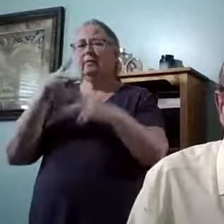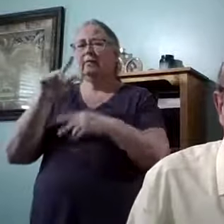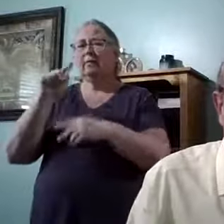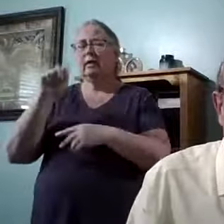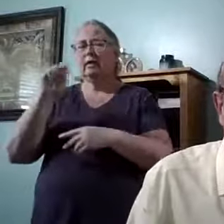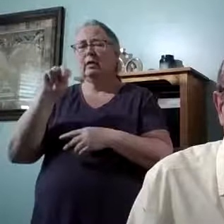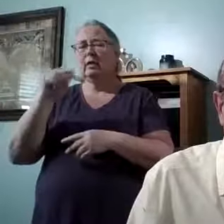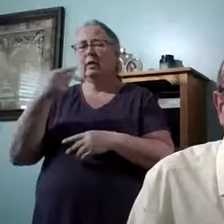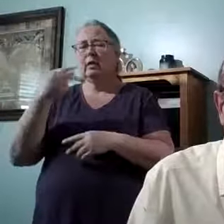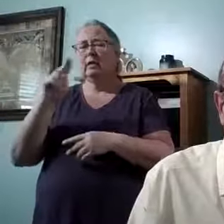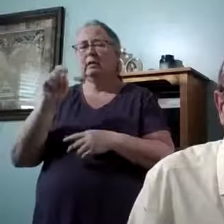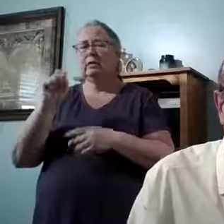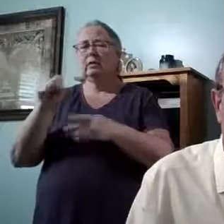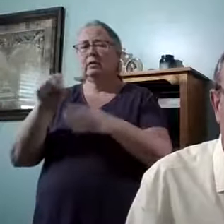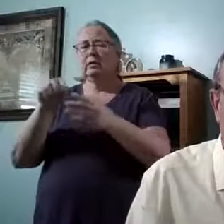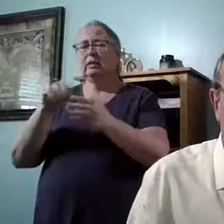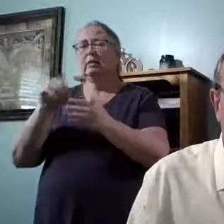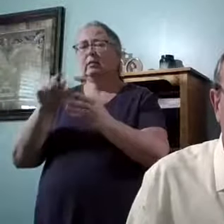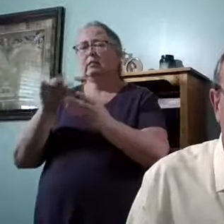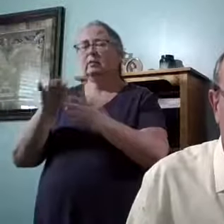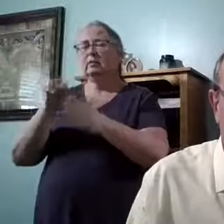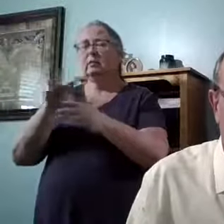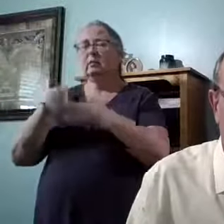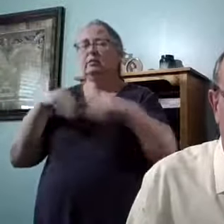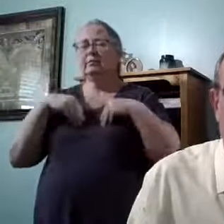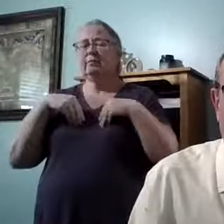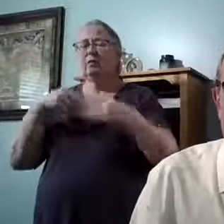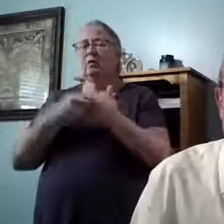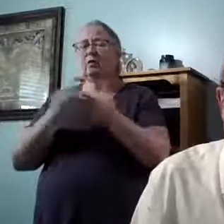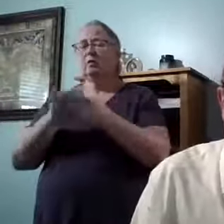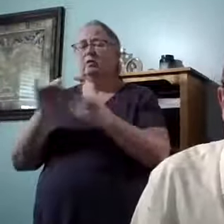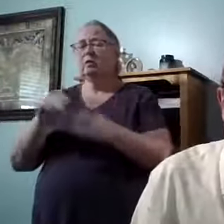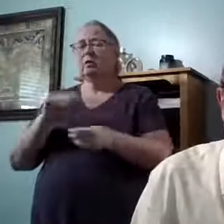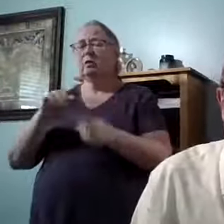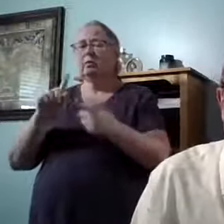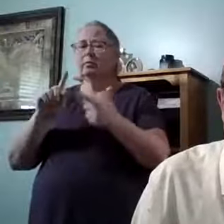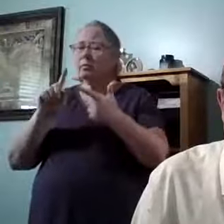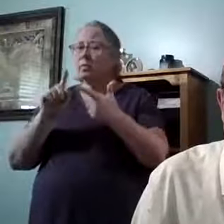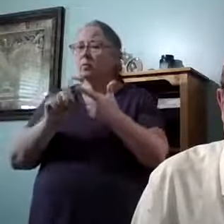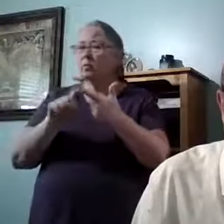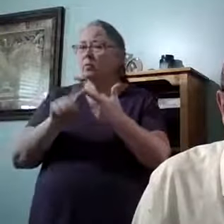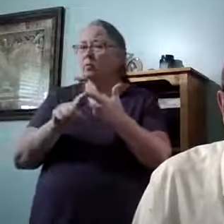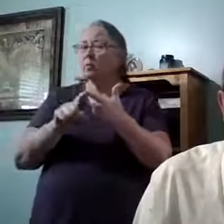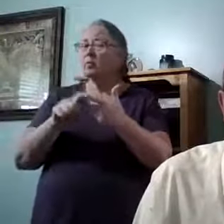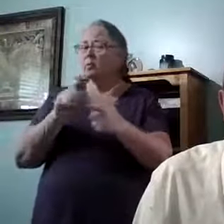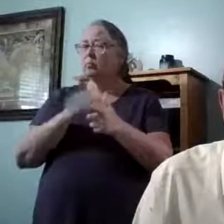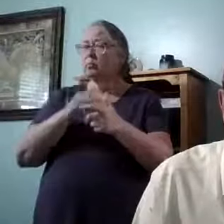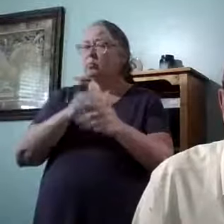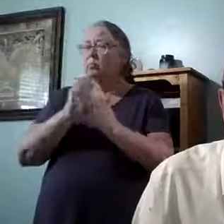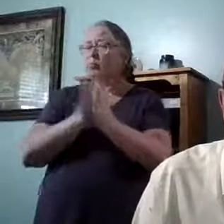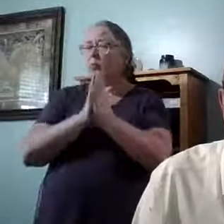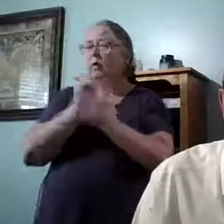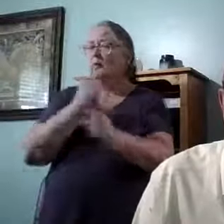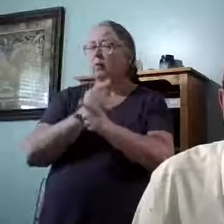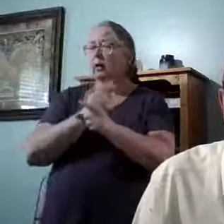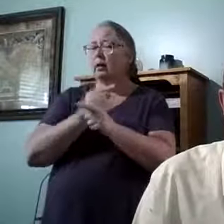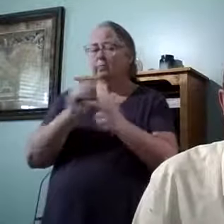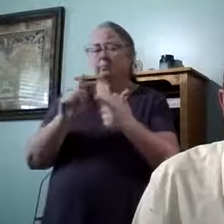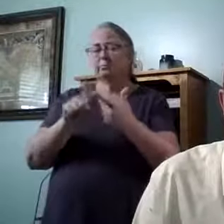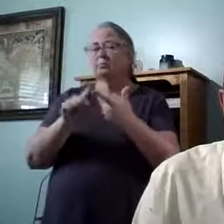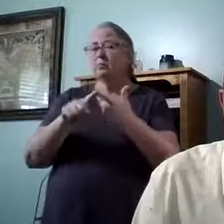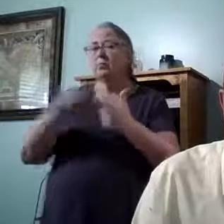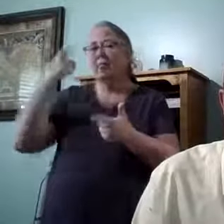including in that was receiving the Holy Ghost. Let me get back to this. We need to not only pray right, we need to think right.